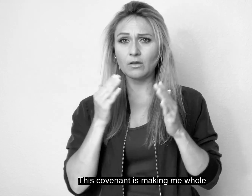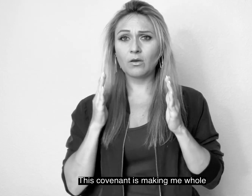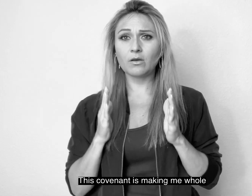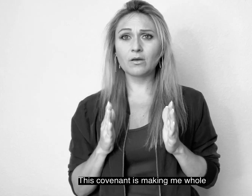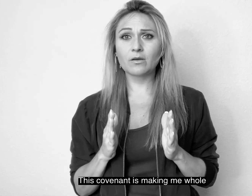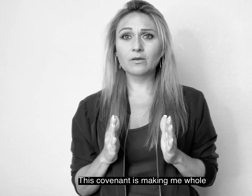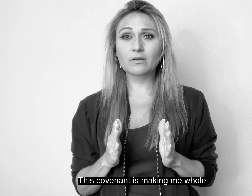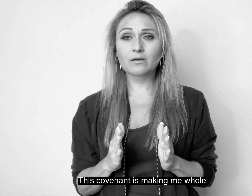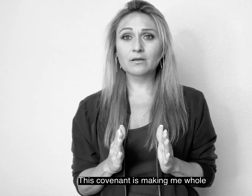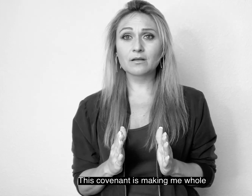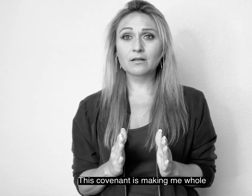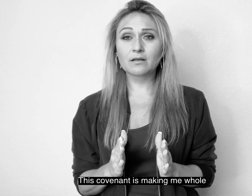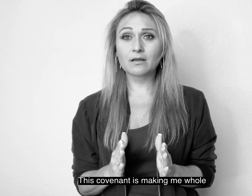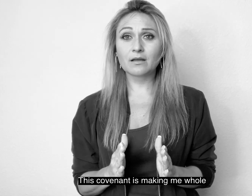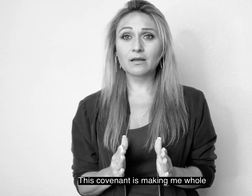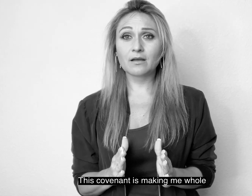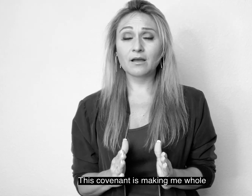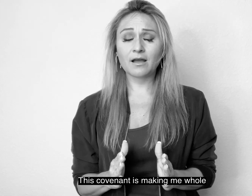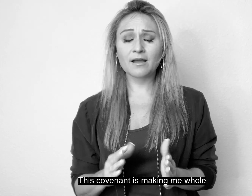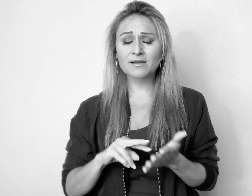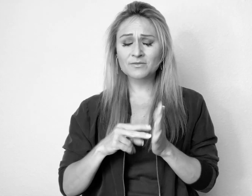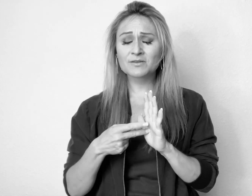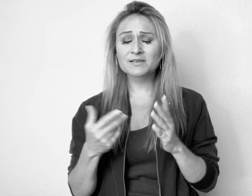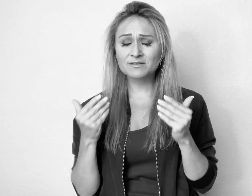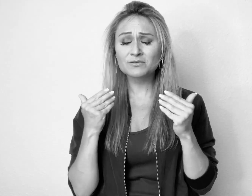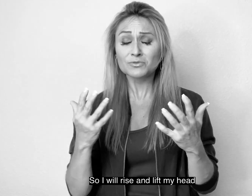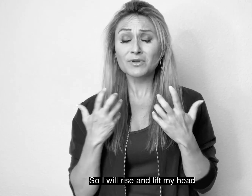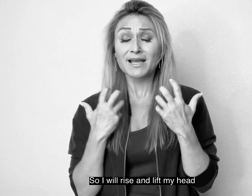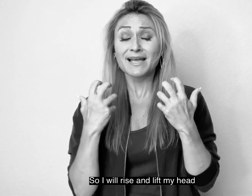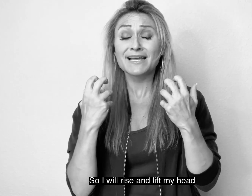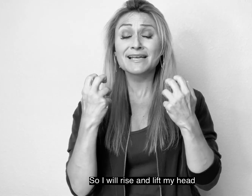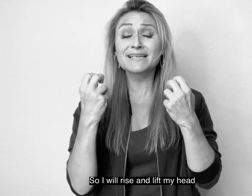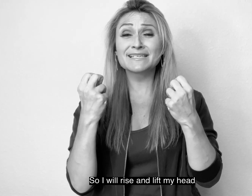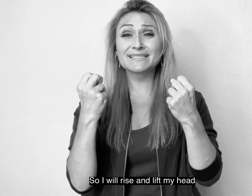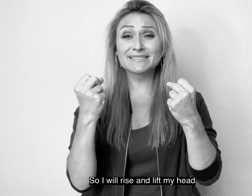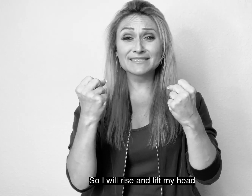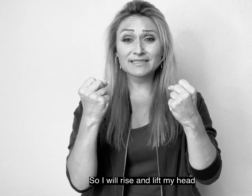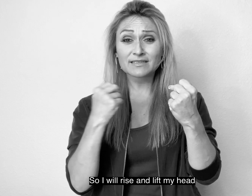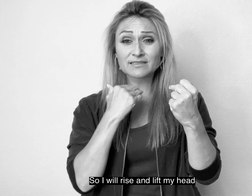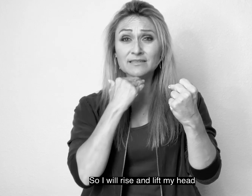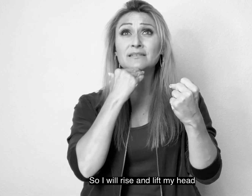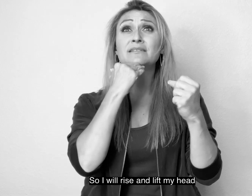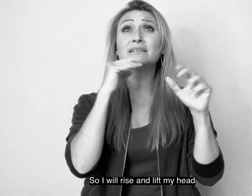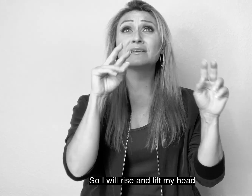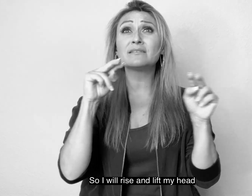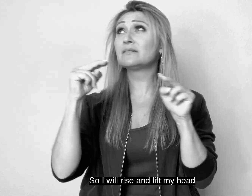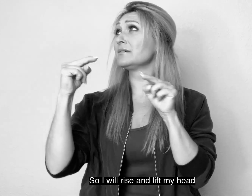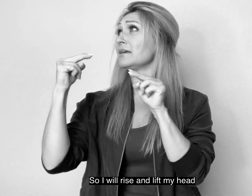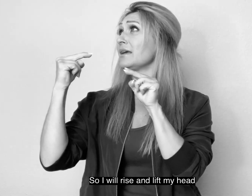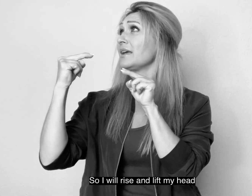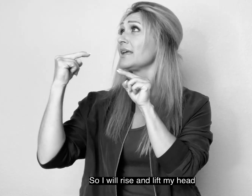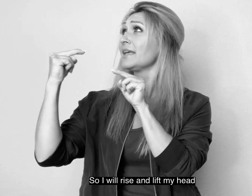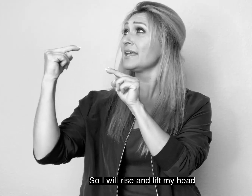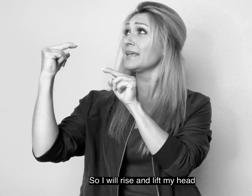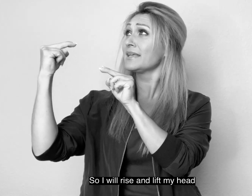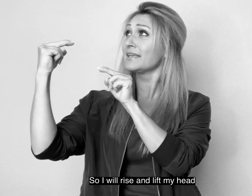me whole So I will rise and lift my